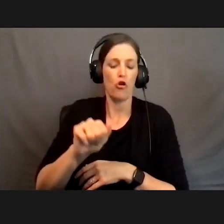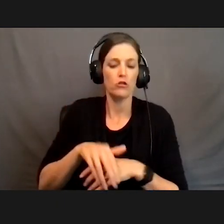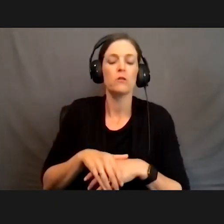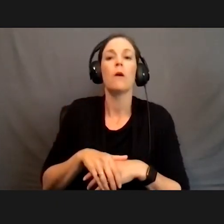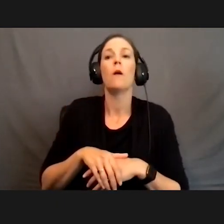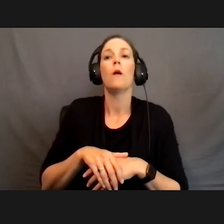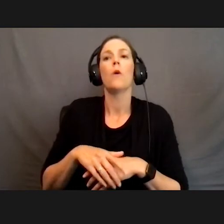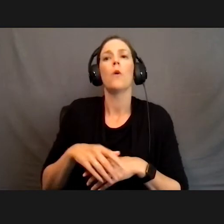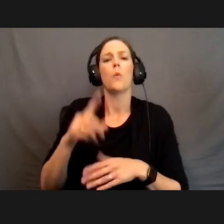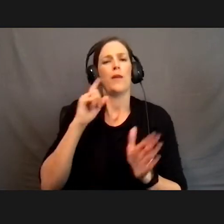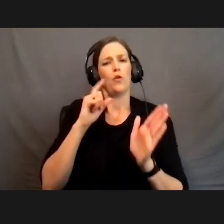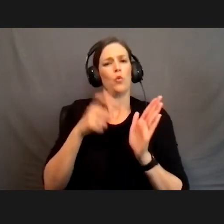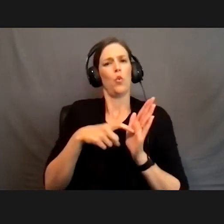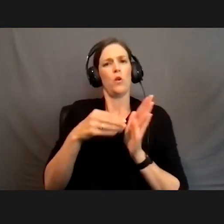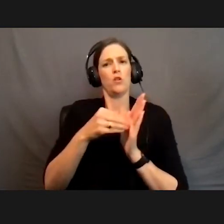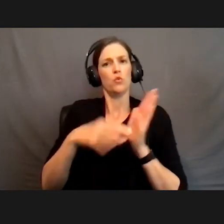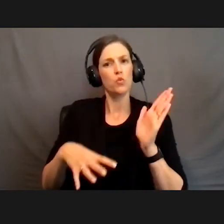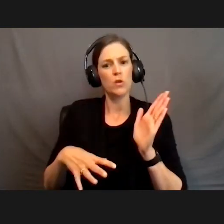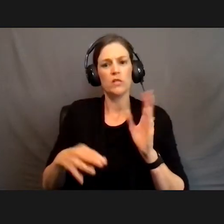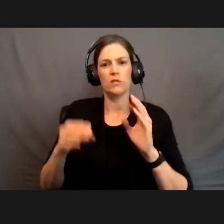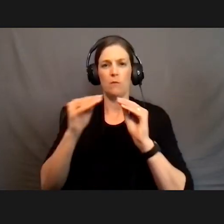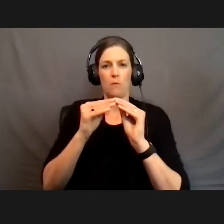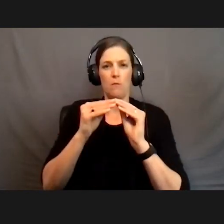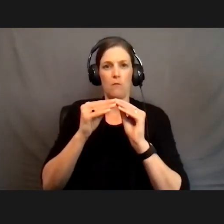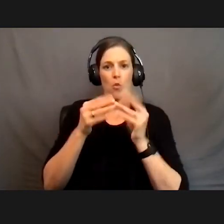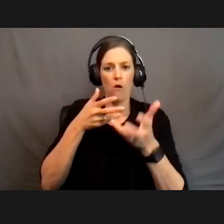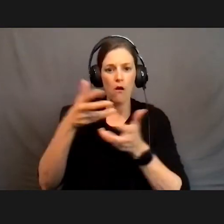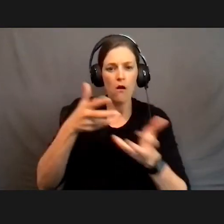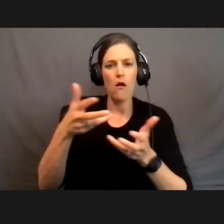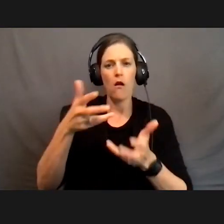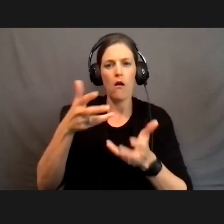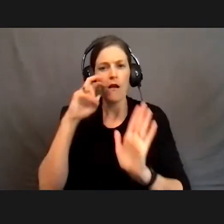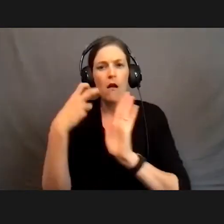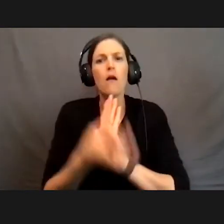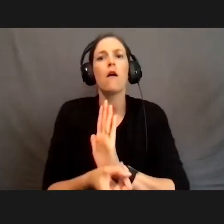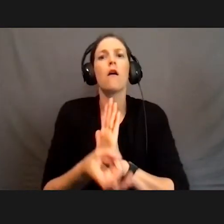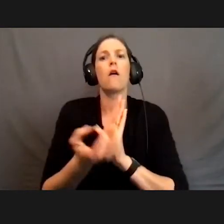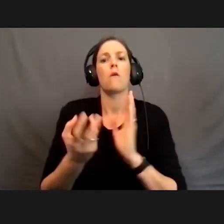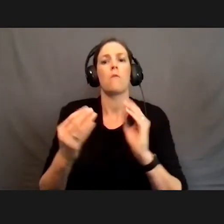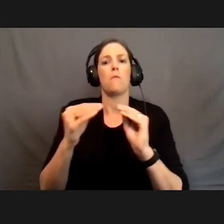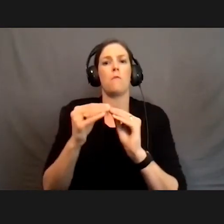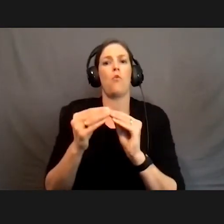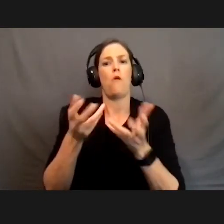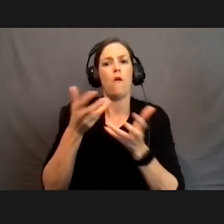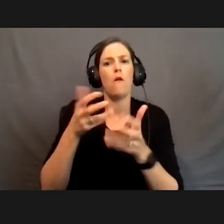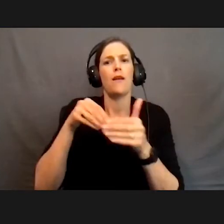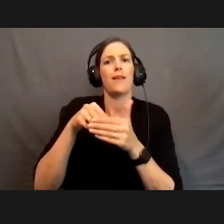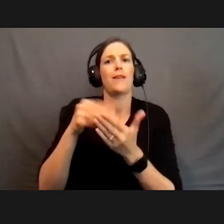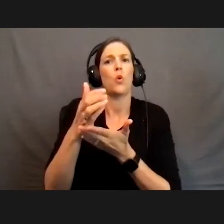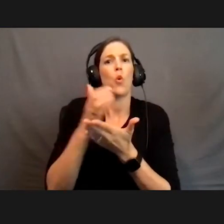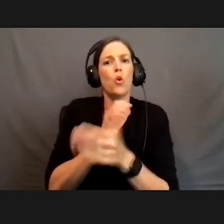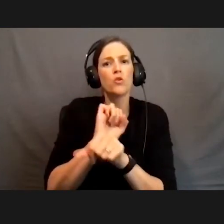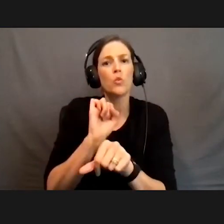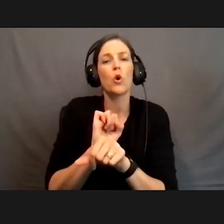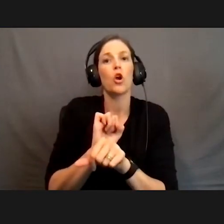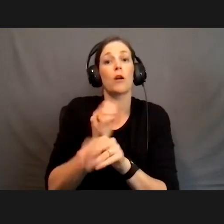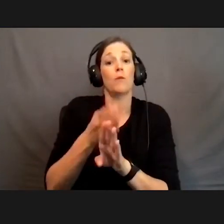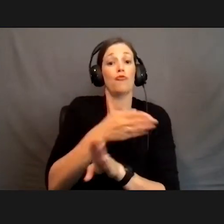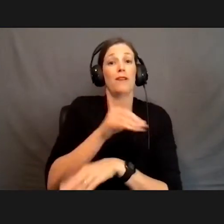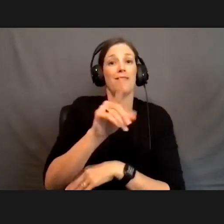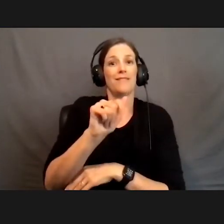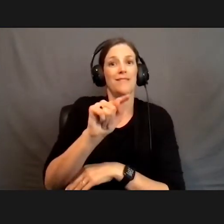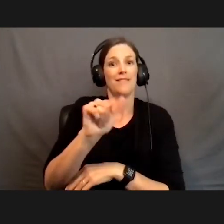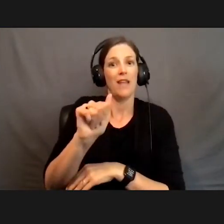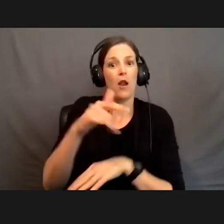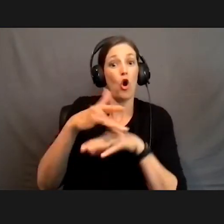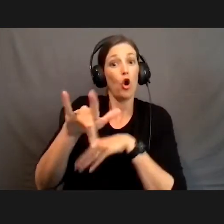students being more engaged in their courses, more engaged in their coursework and preliminary data seem to suggest that they're